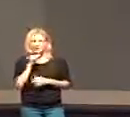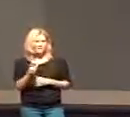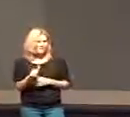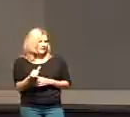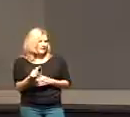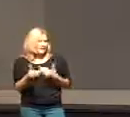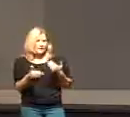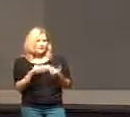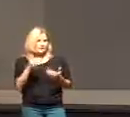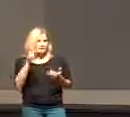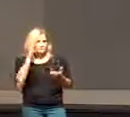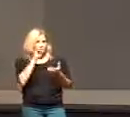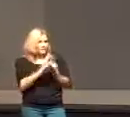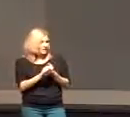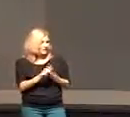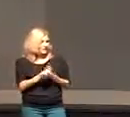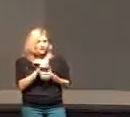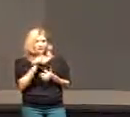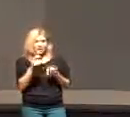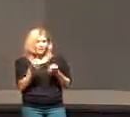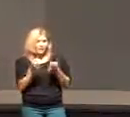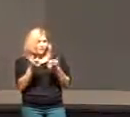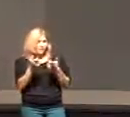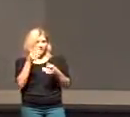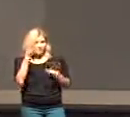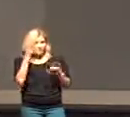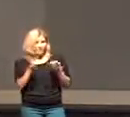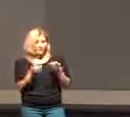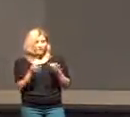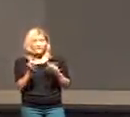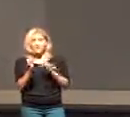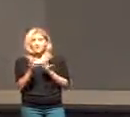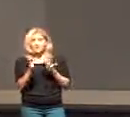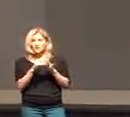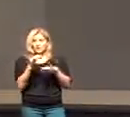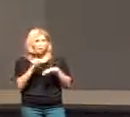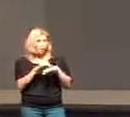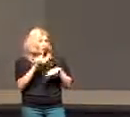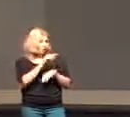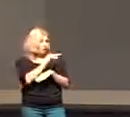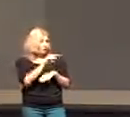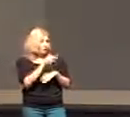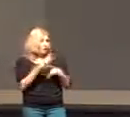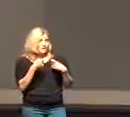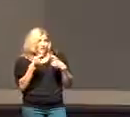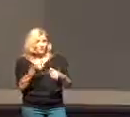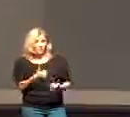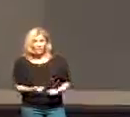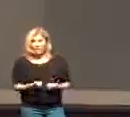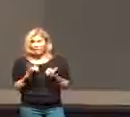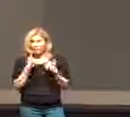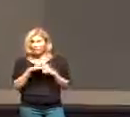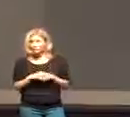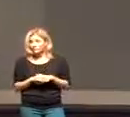a easy believism it's not a quick decision Jesus is calling you to give him your life